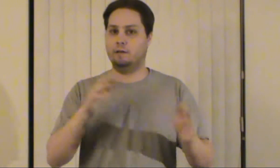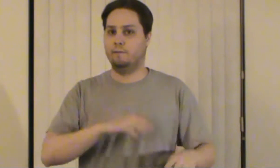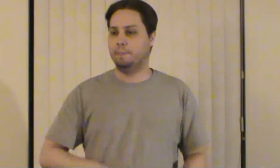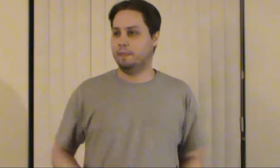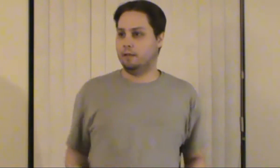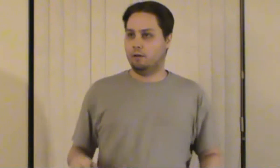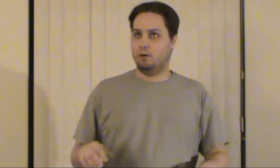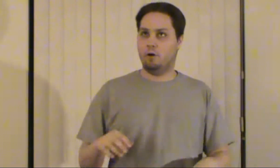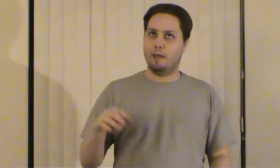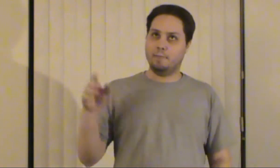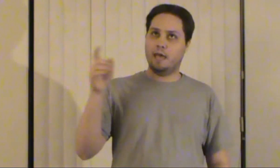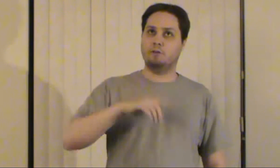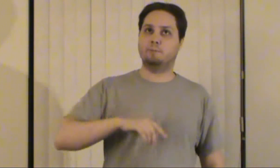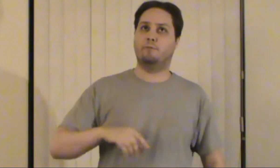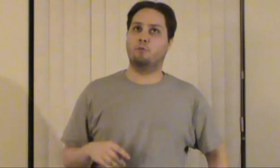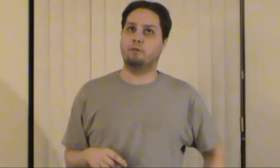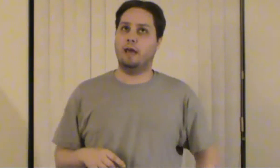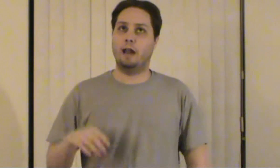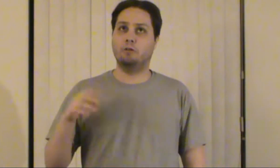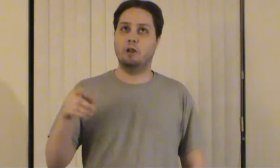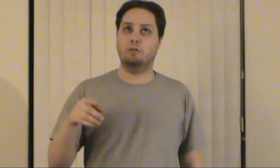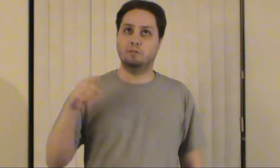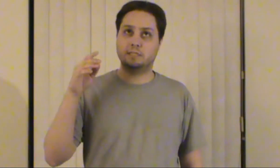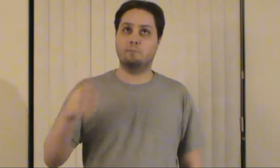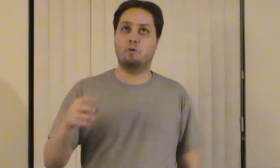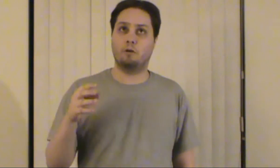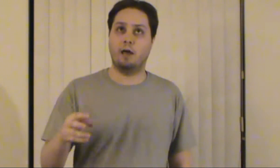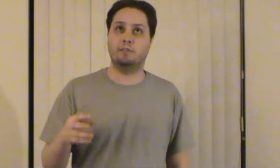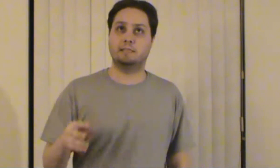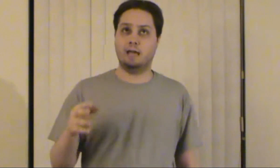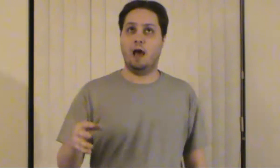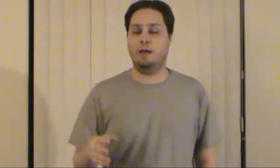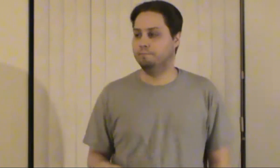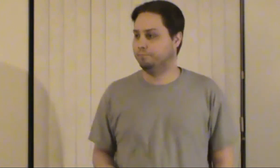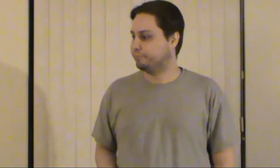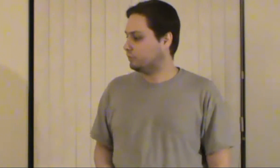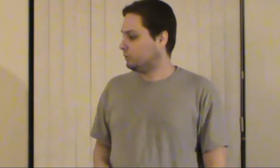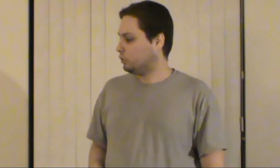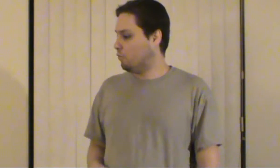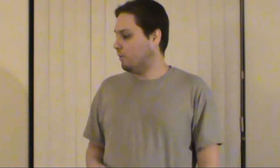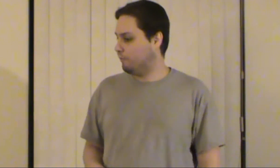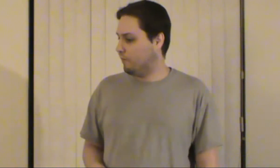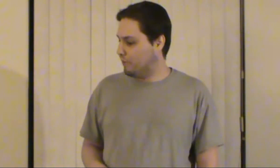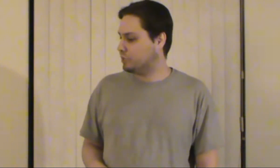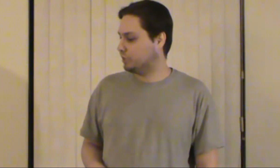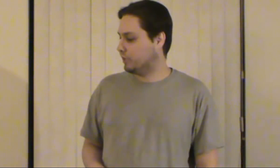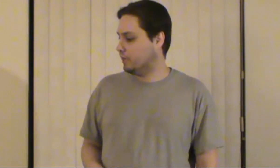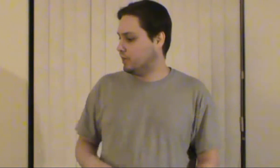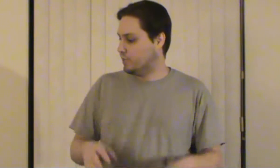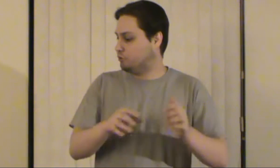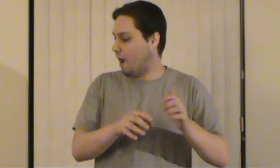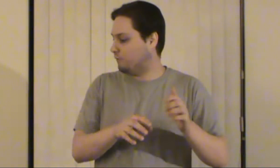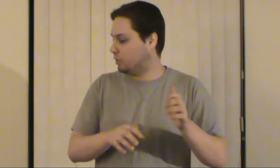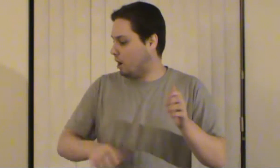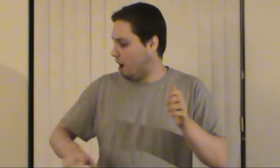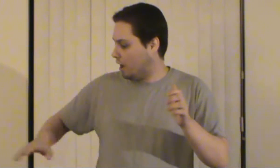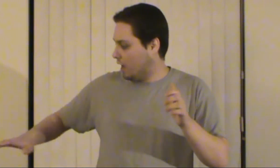or maybe that was before that i don't know it was somewhere around this time when eventually he's driving the car